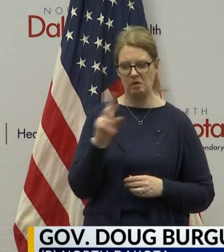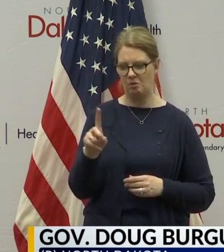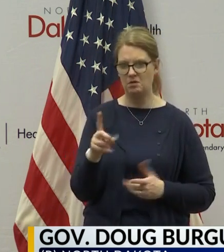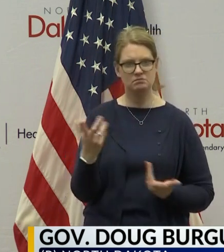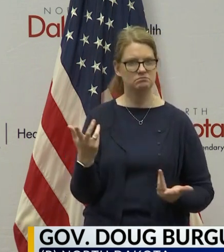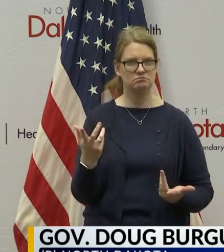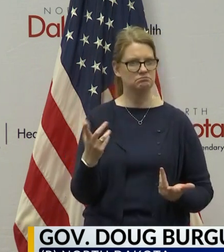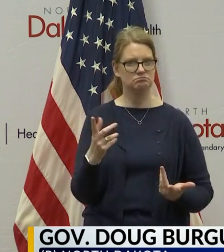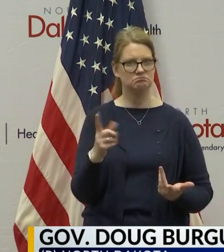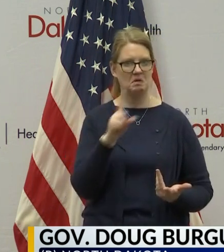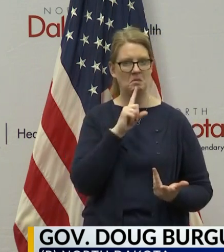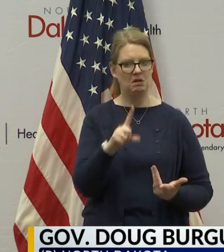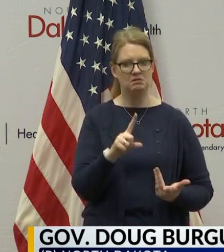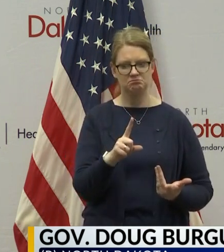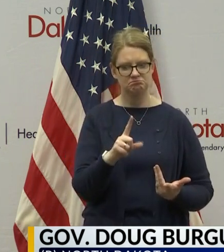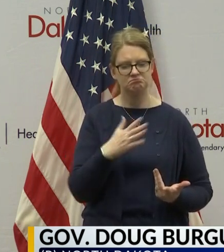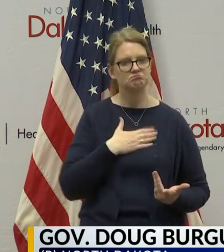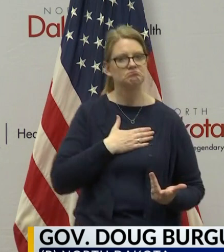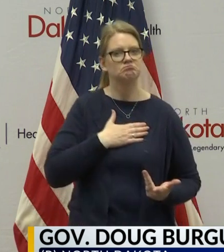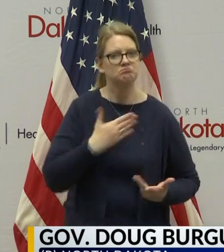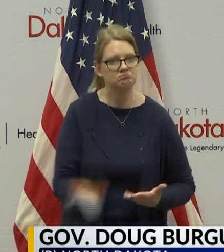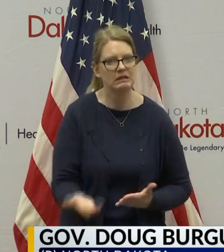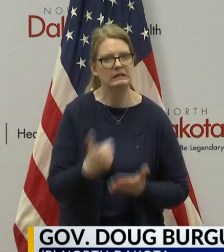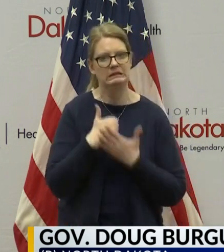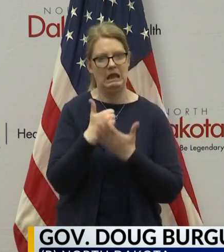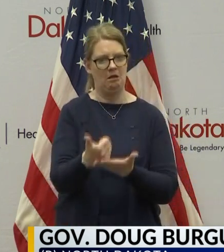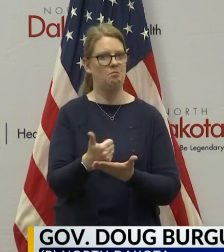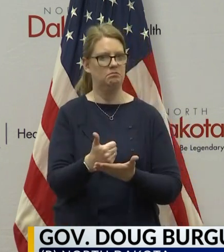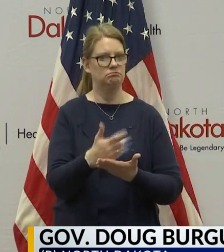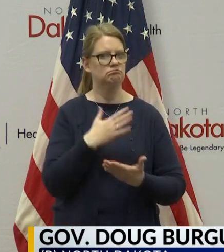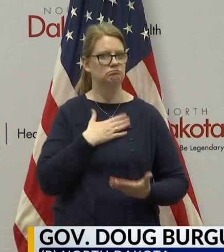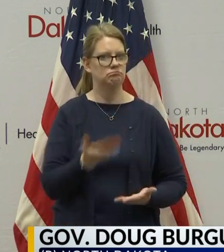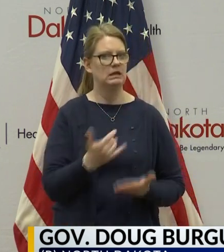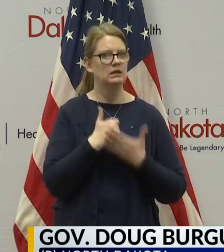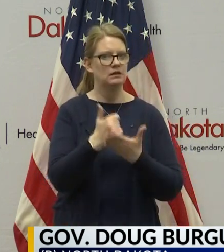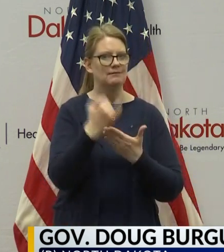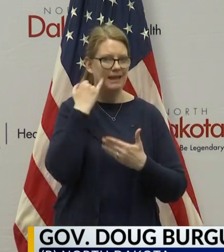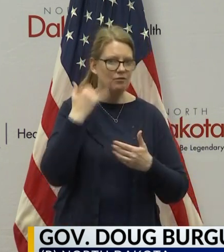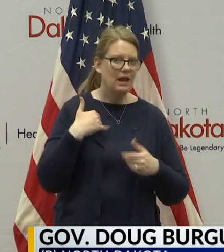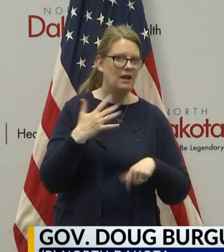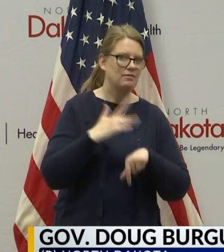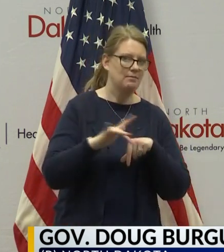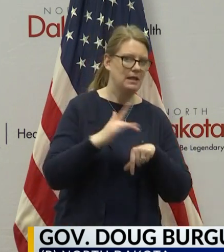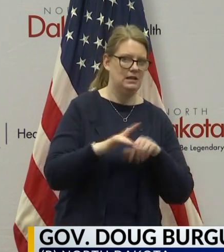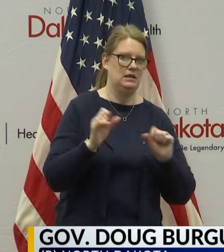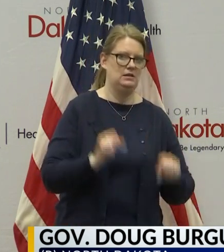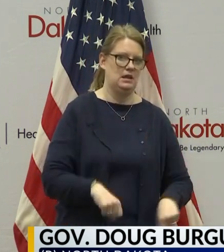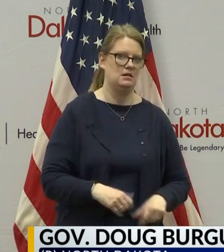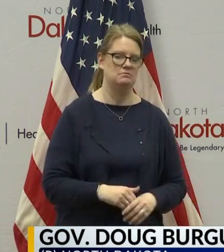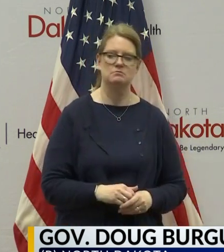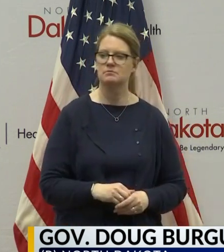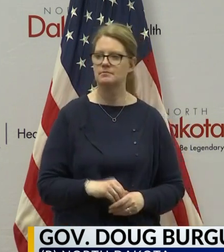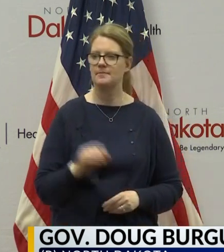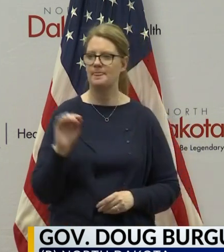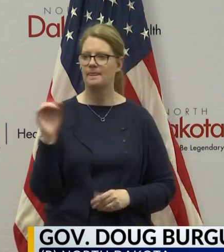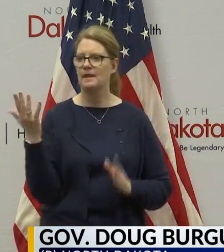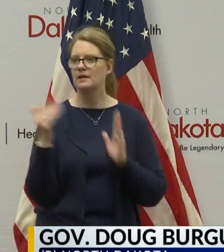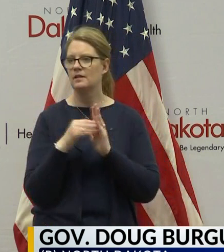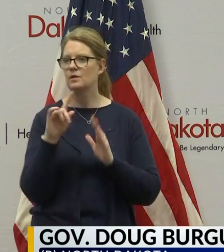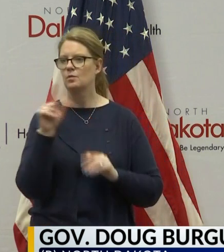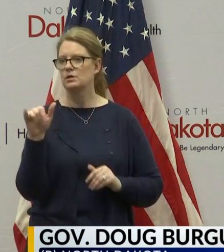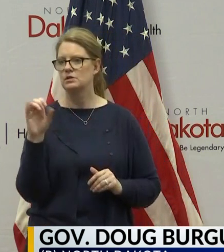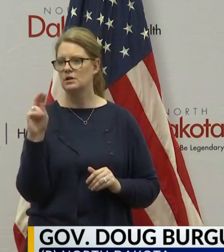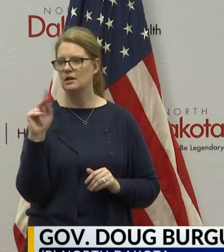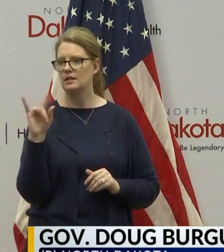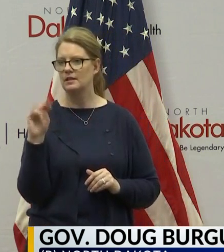stepped up to try to help other people. We'll certainly do that if we've got the capacity to do it. Another question online.